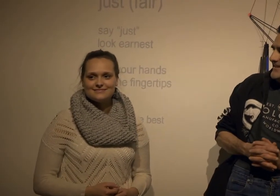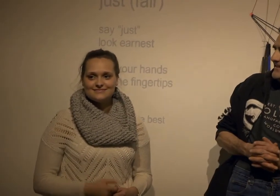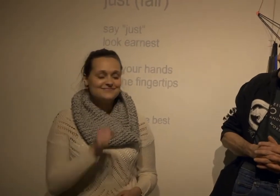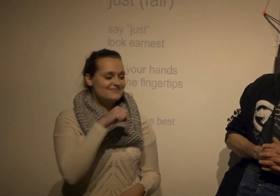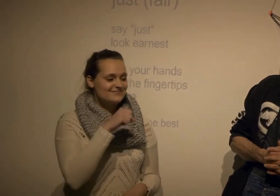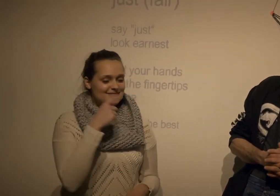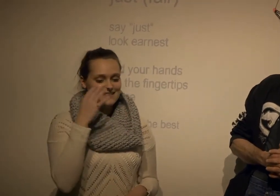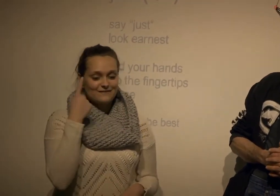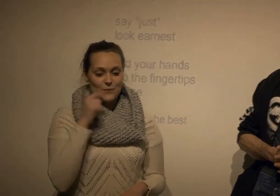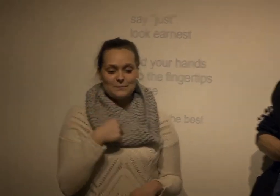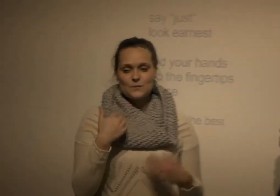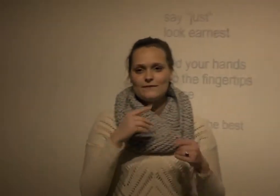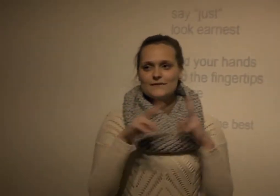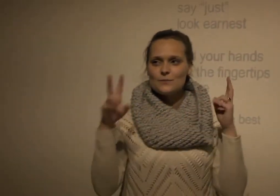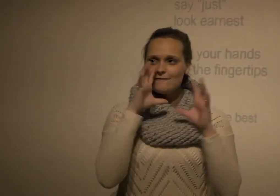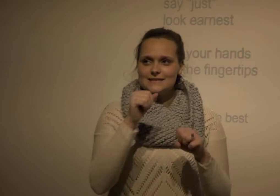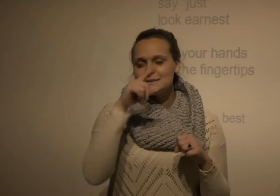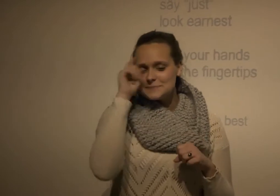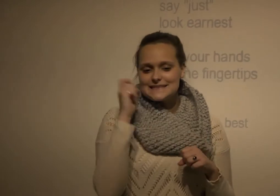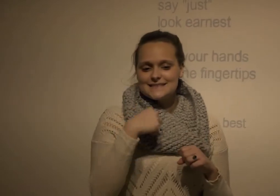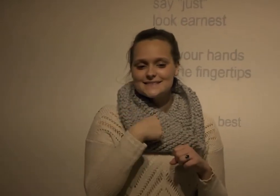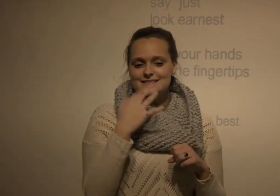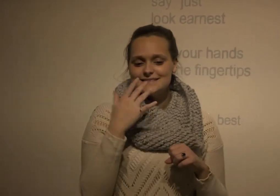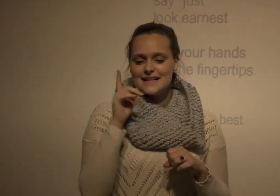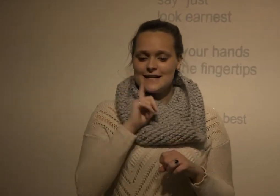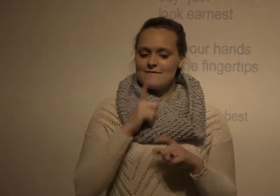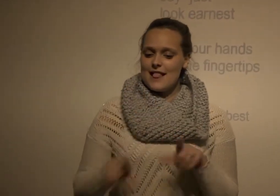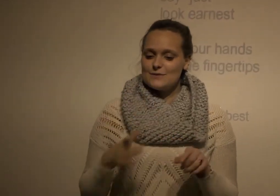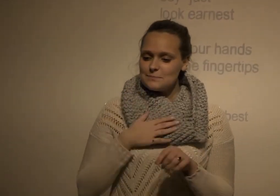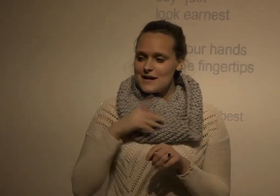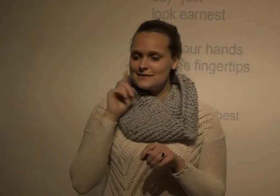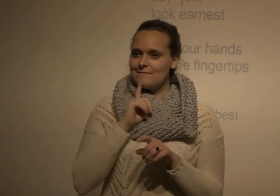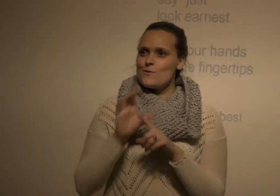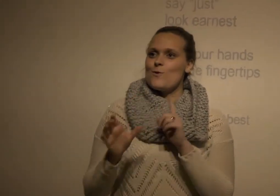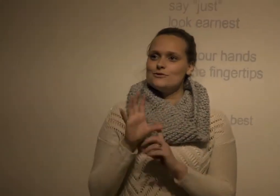well for me it was so fascinating because